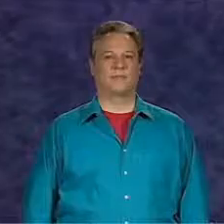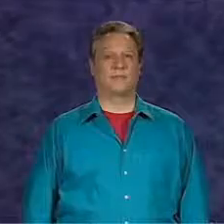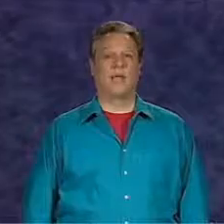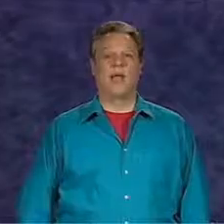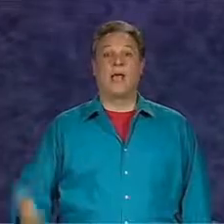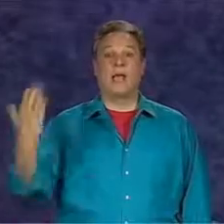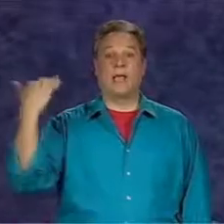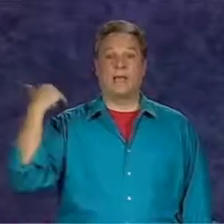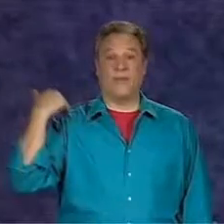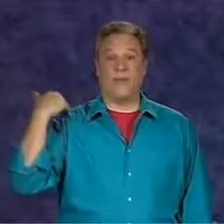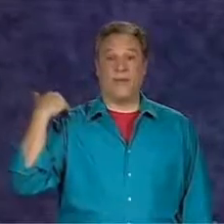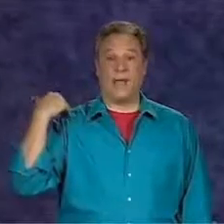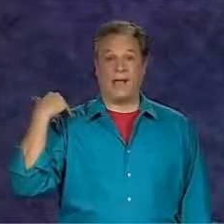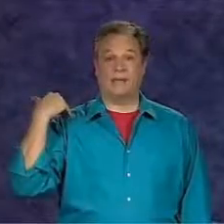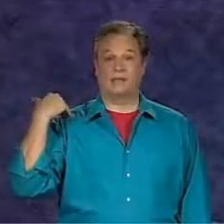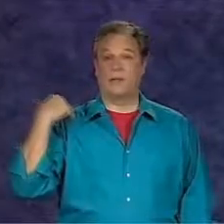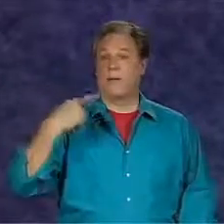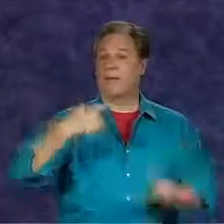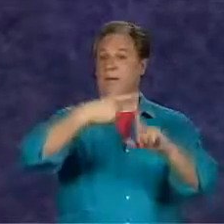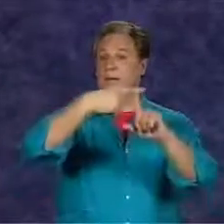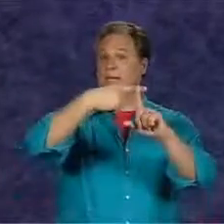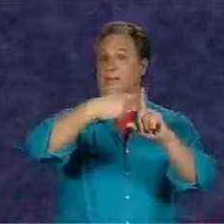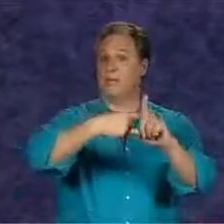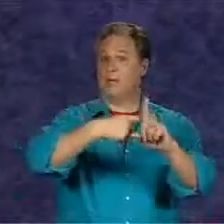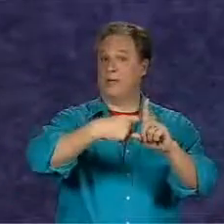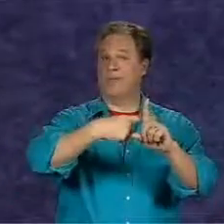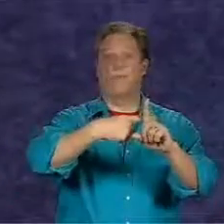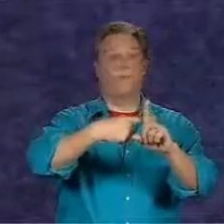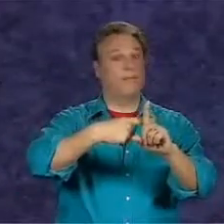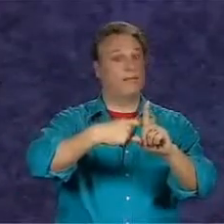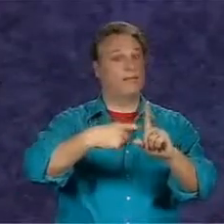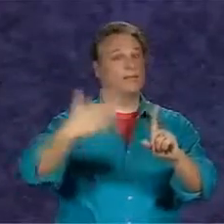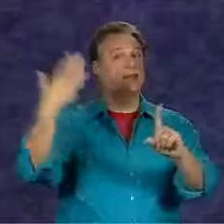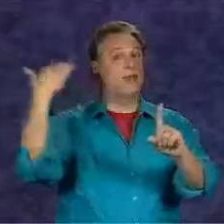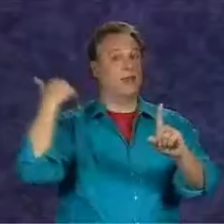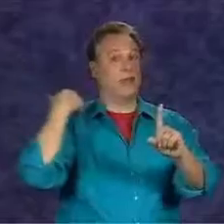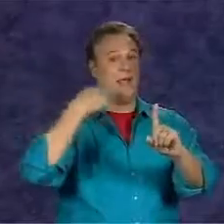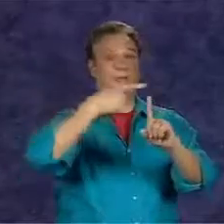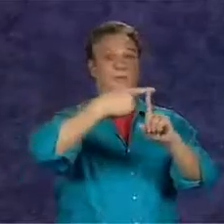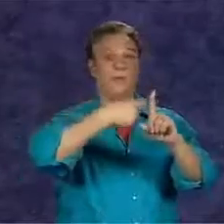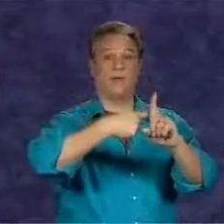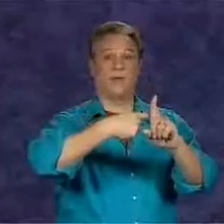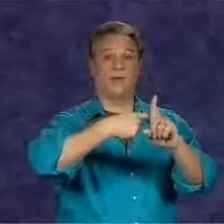In the past, plus month means last month.